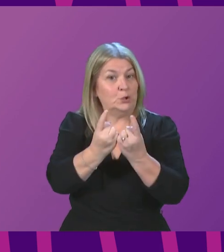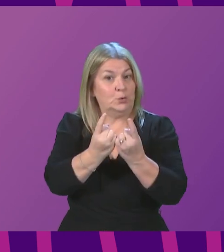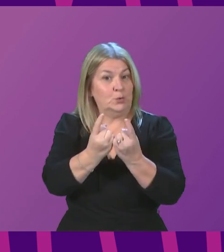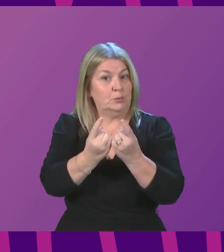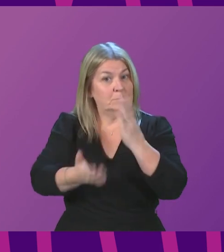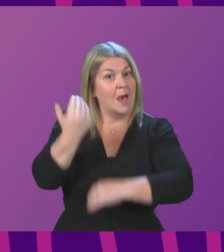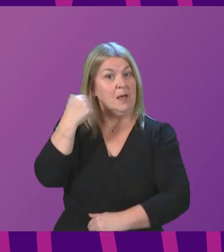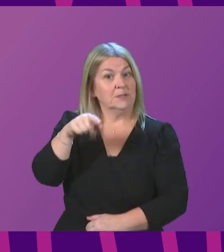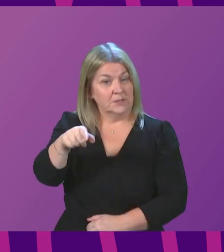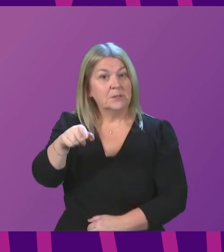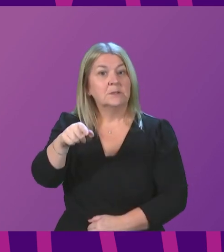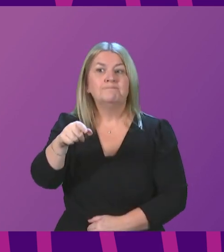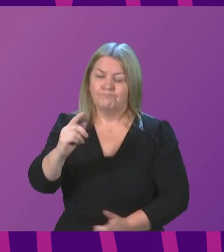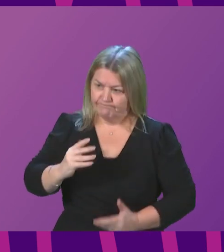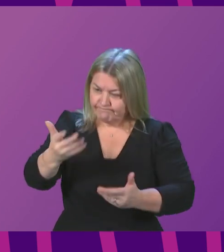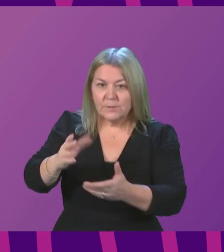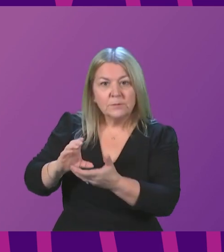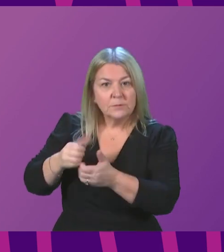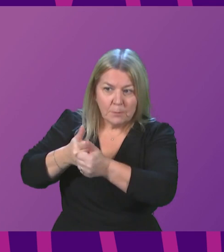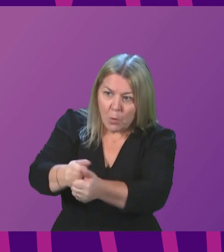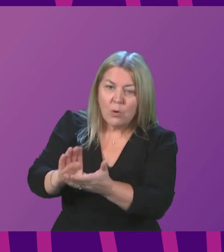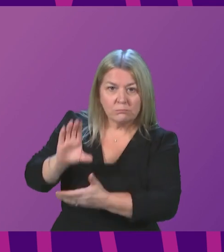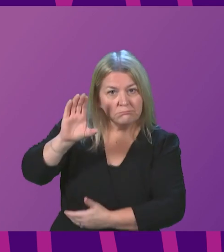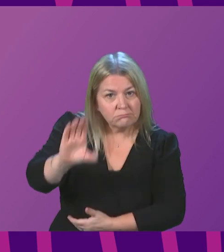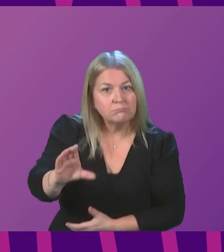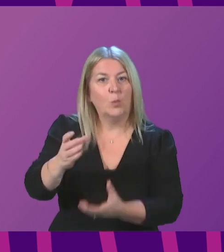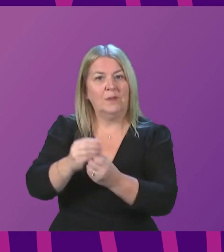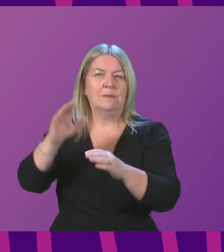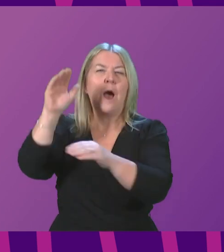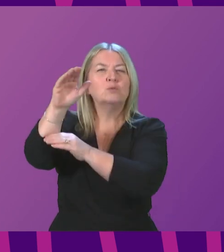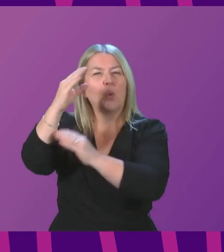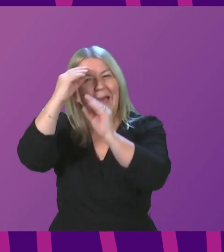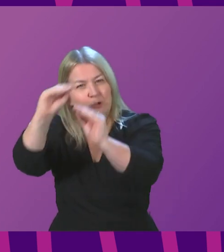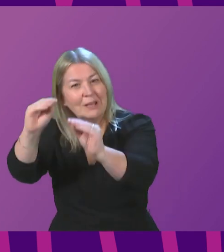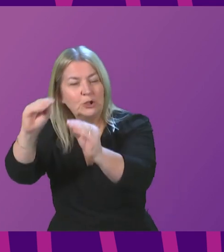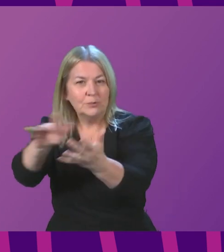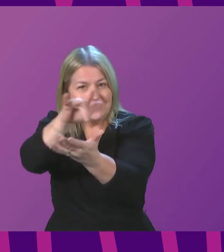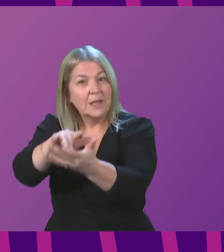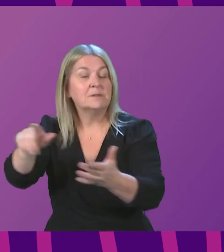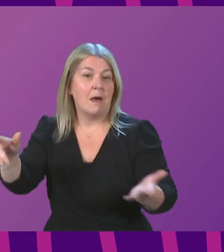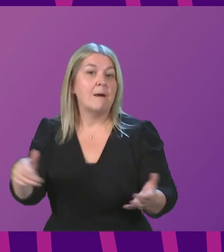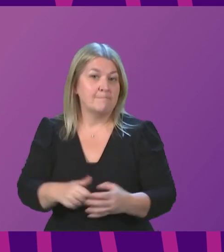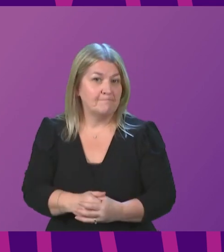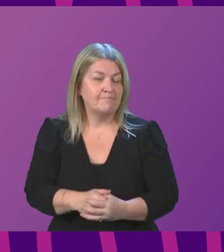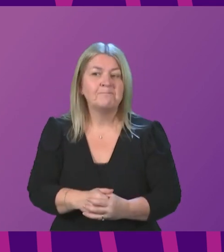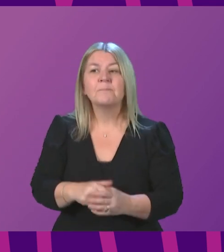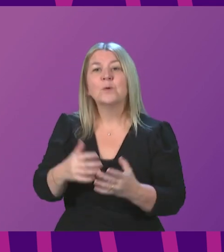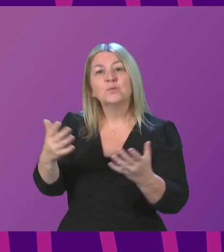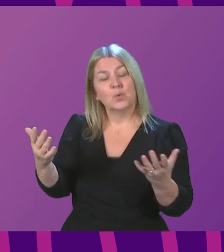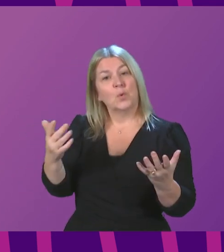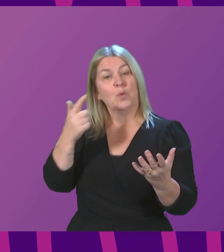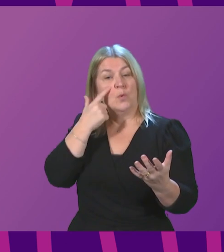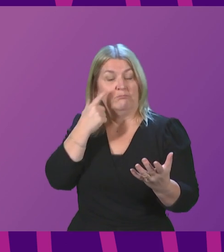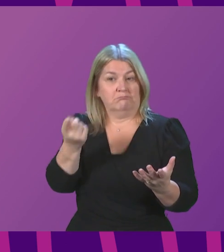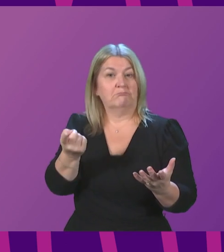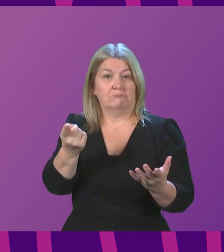the Scottish Government did provide support to outdoor education. So I only say that as, I suppose, an indication of the